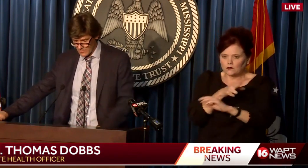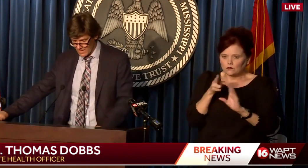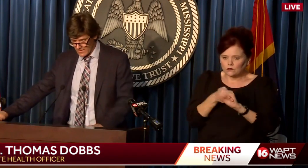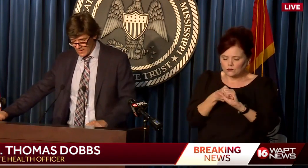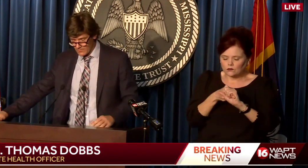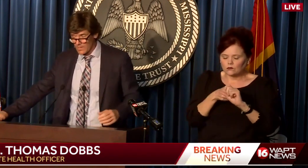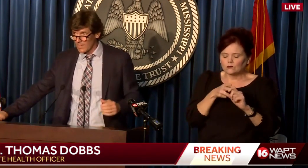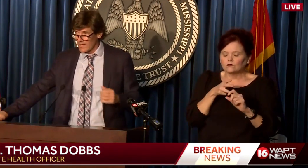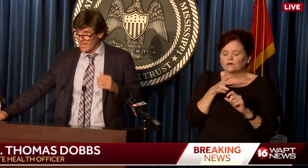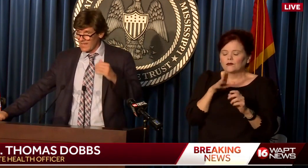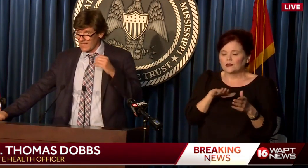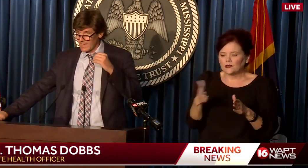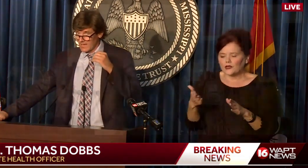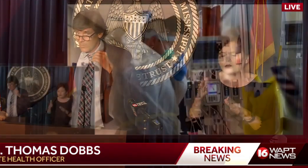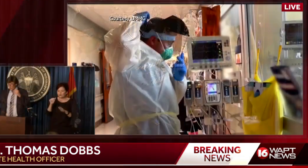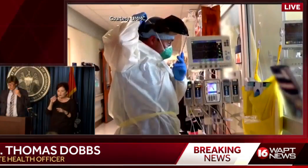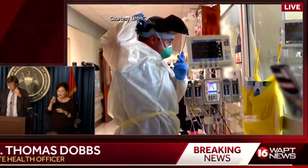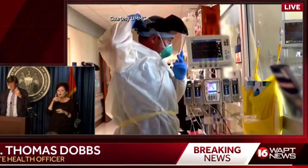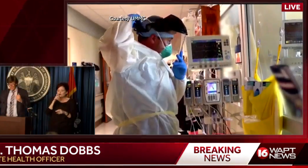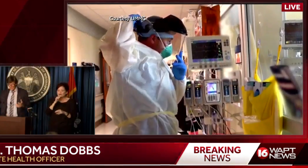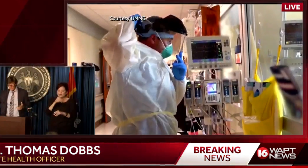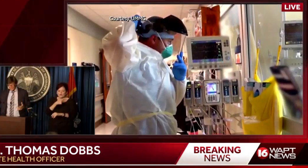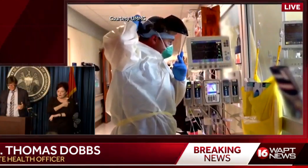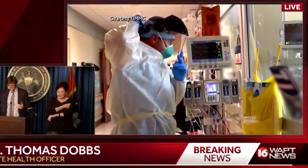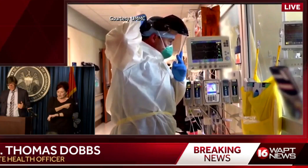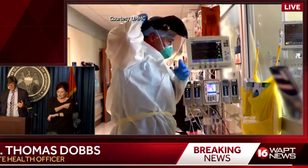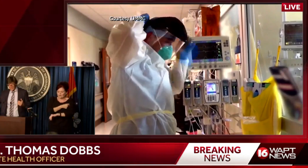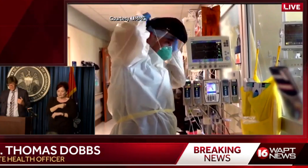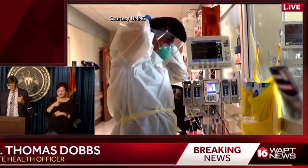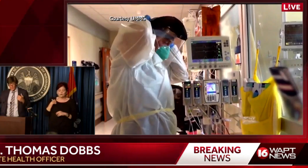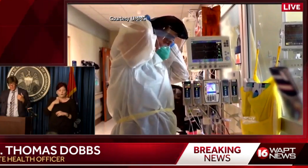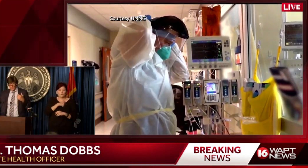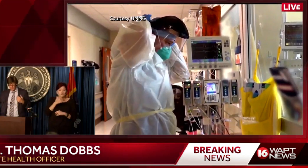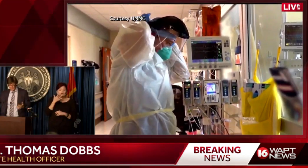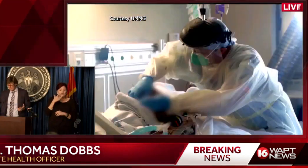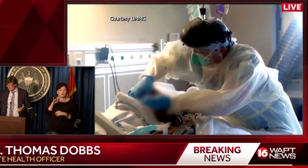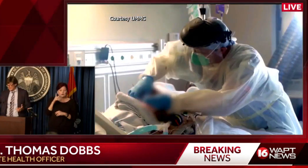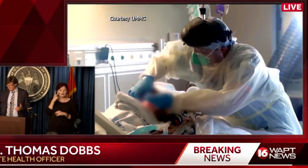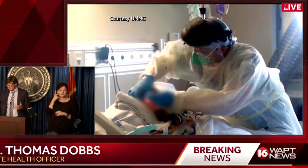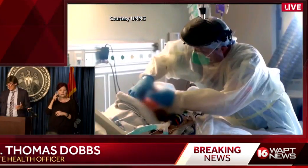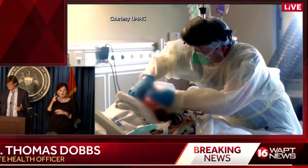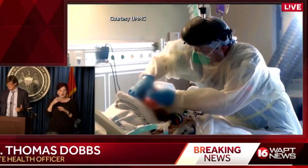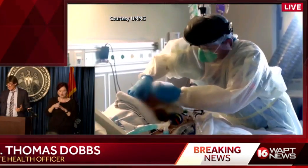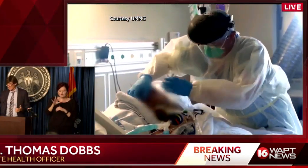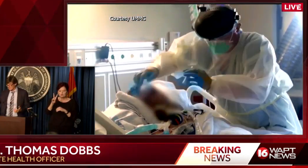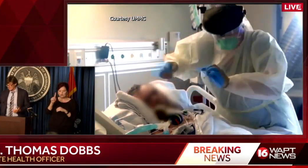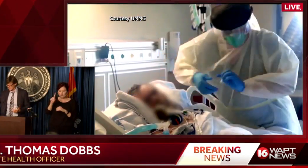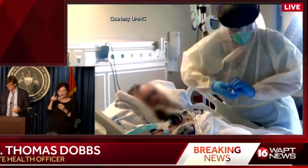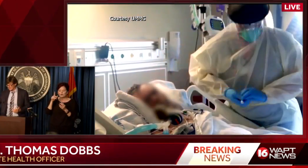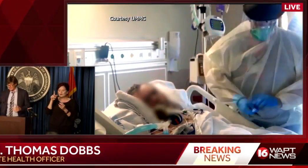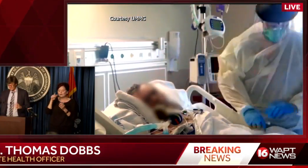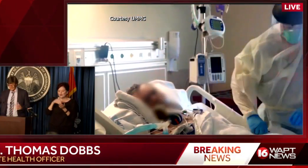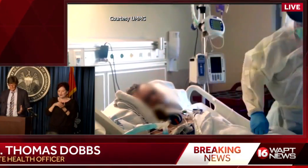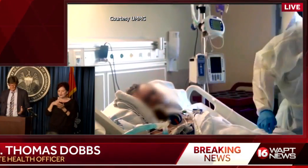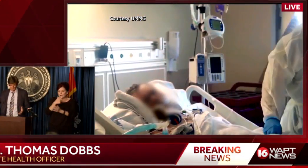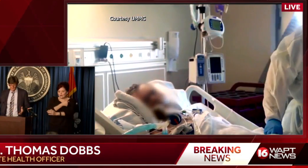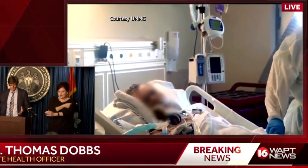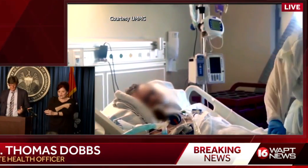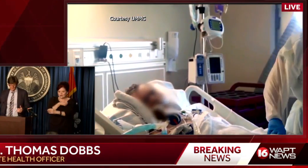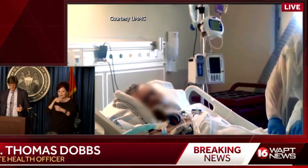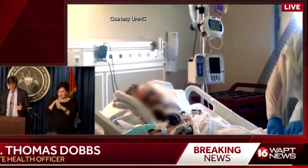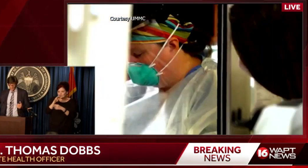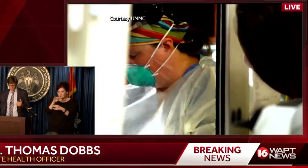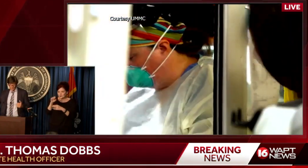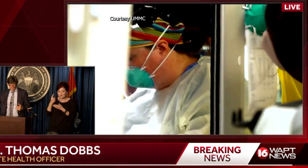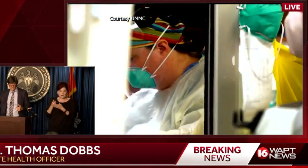unvaccinated without a doubt. We were very fortunate to see over 71,000 vaccinations in Mississippi last week. That's fantastic.